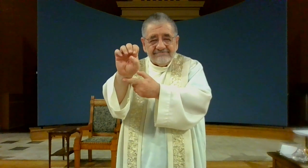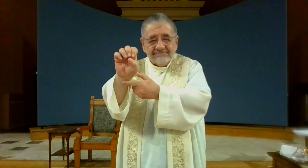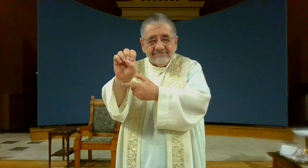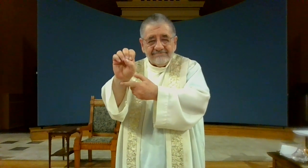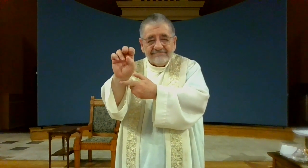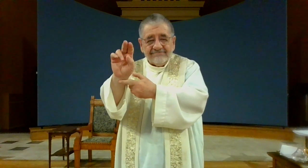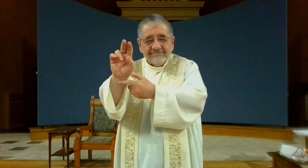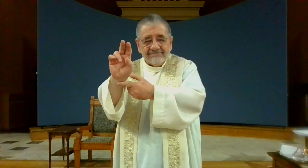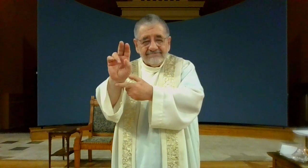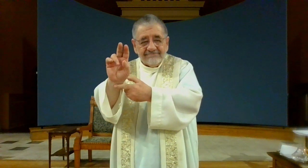amen